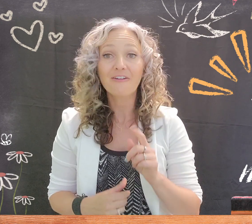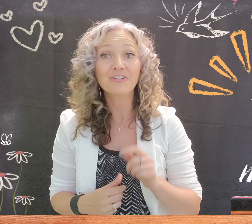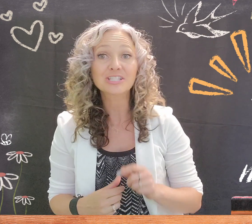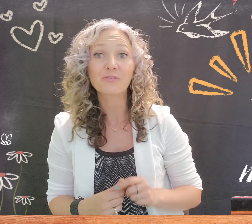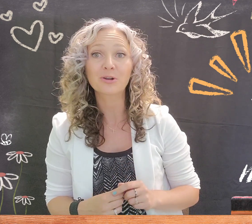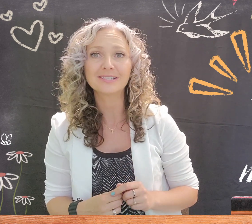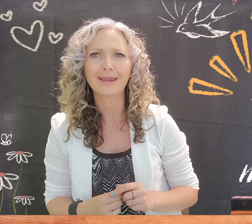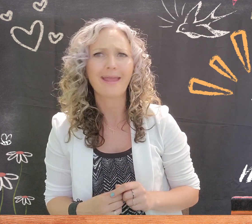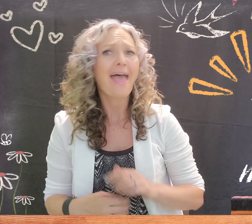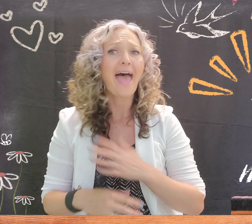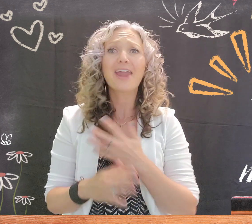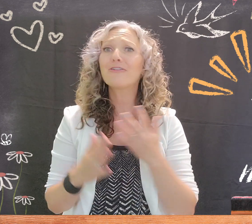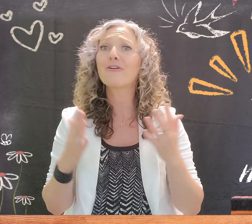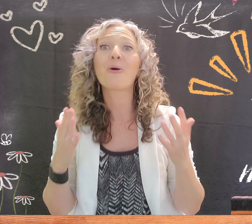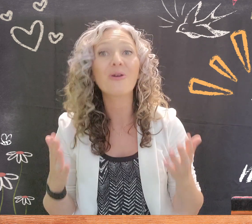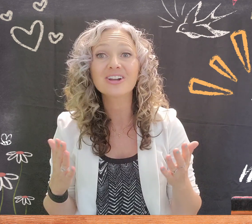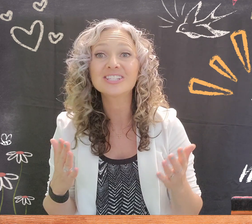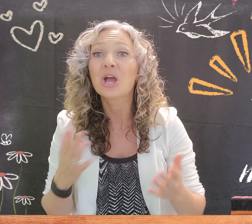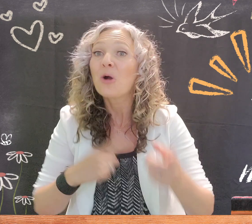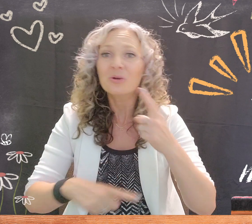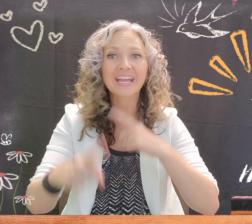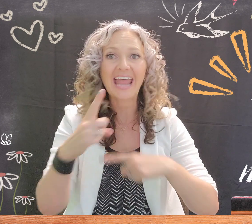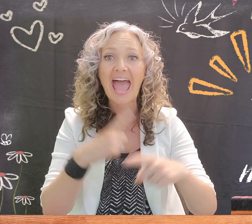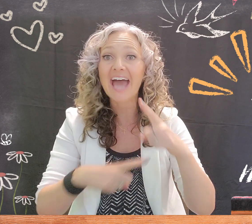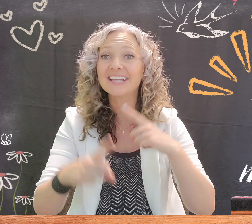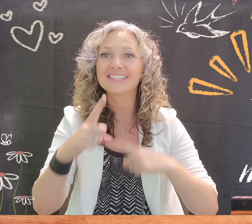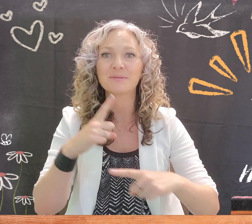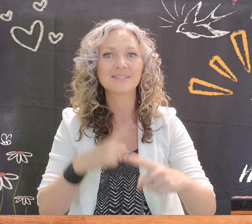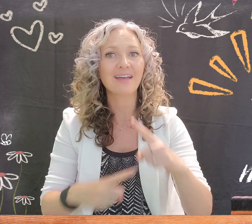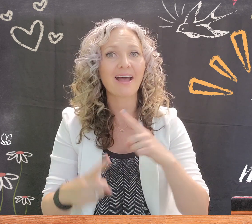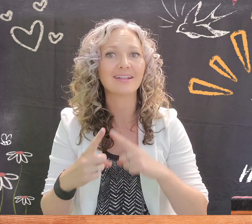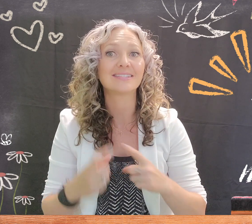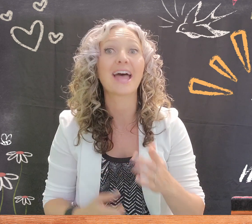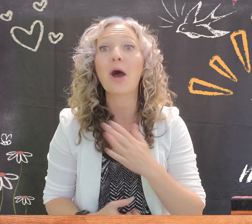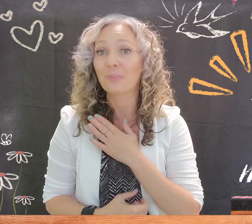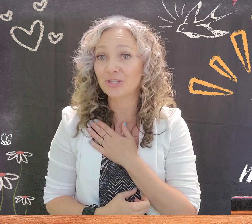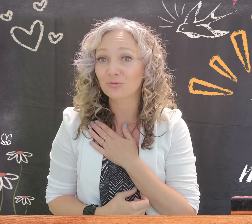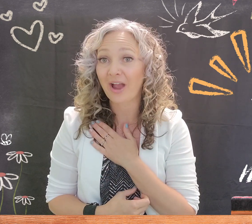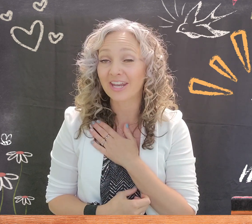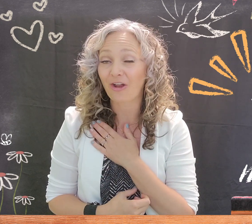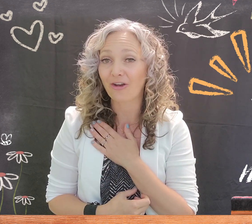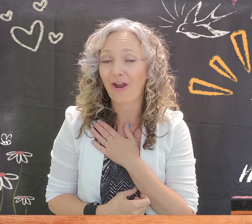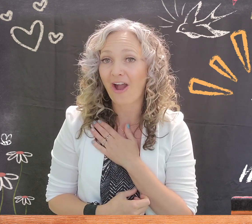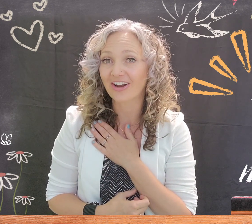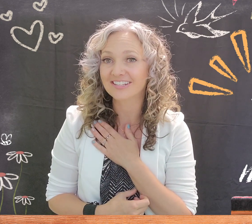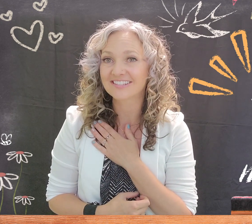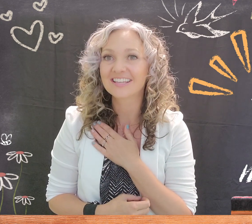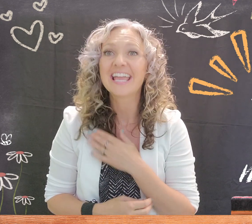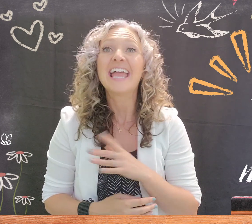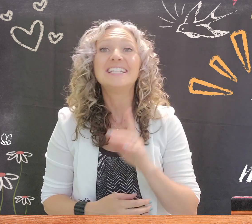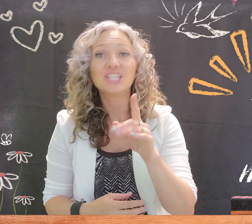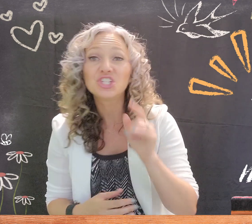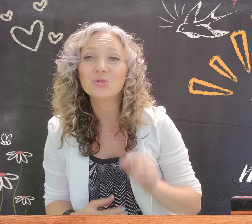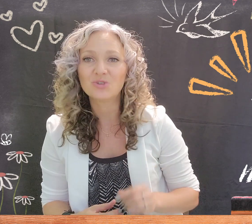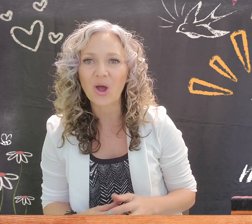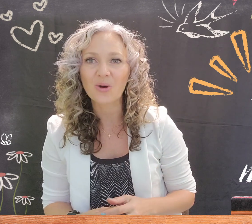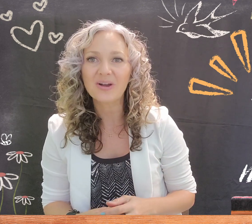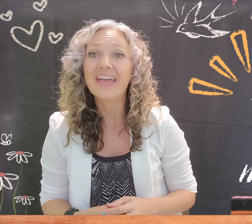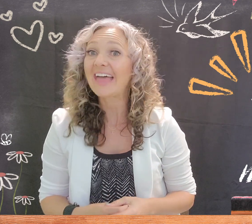verse 14. And of course, we're going to add in some signs to help us write it on our hearts. Did you know that